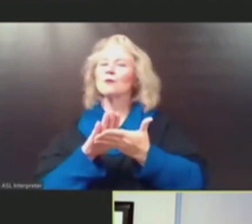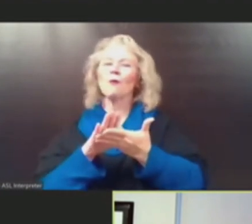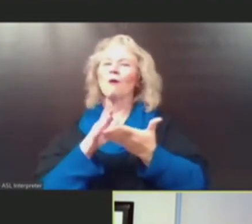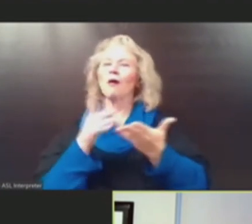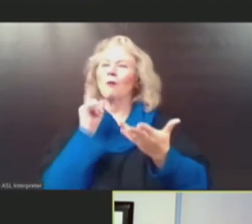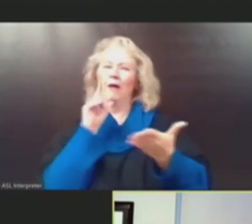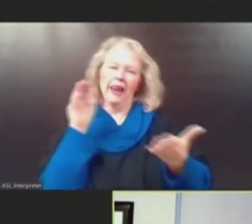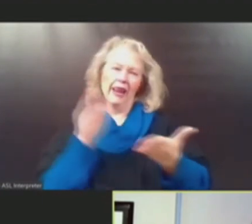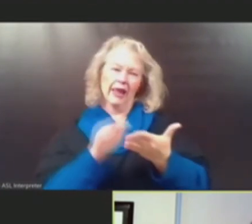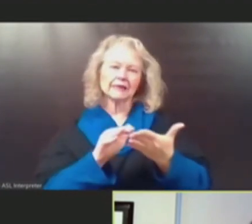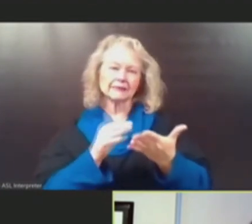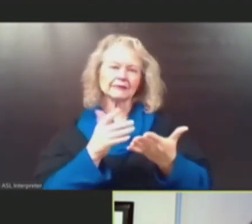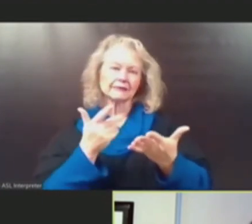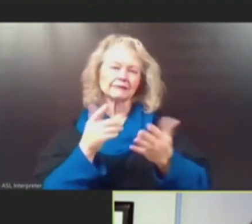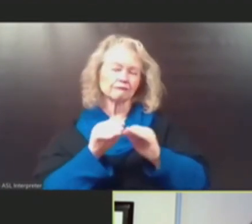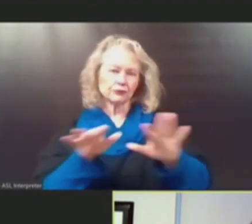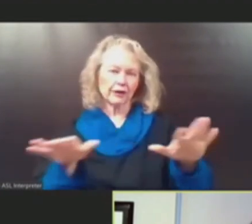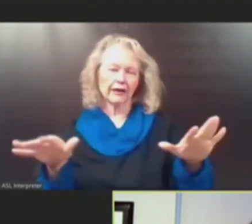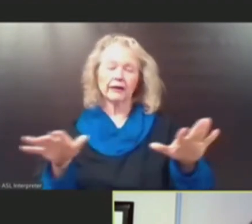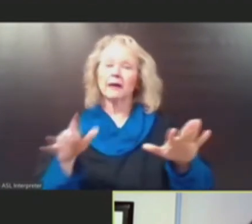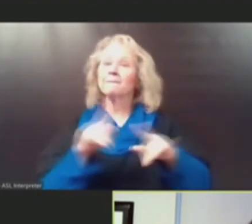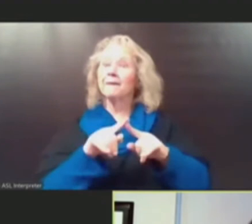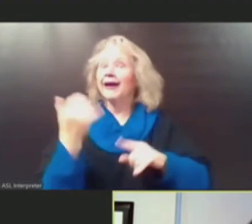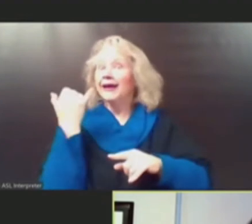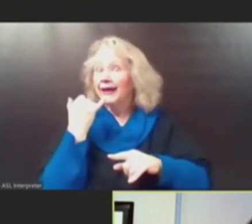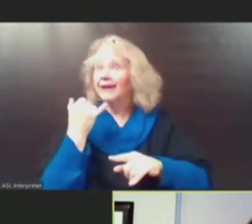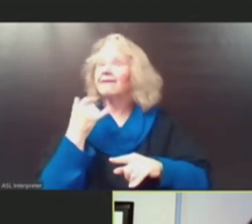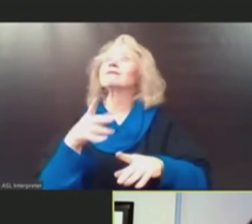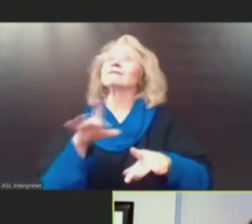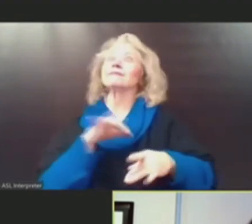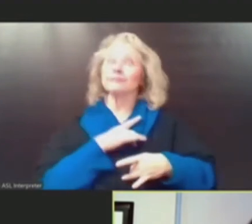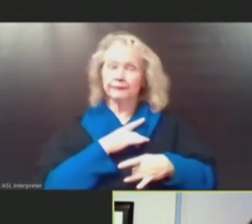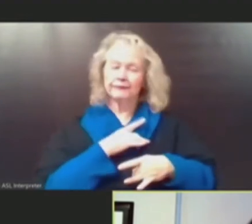to help schools navigate what to do when they do have cases.